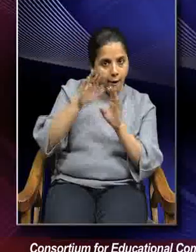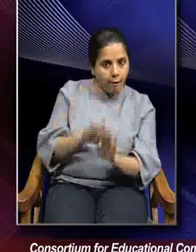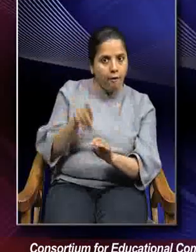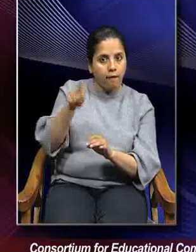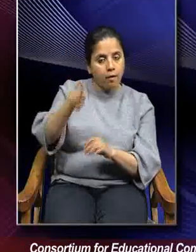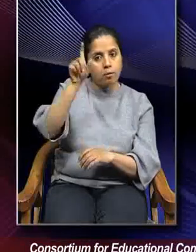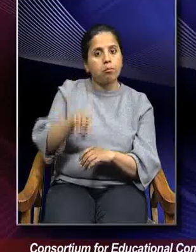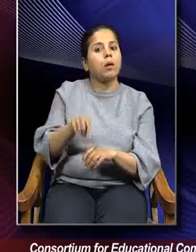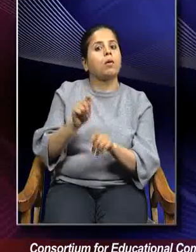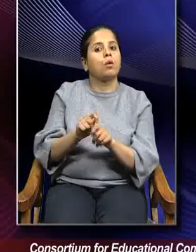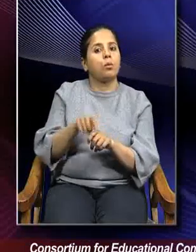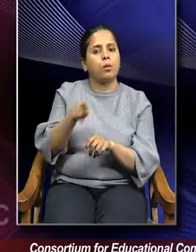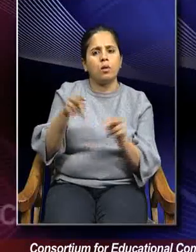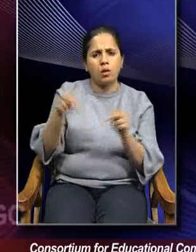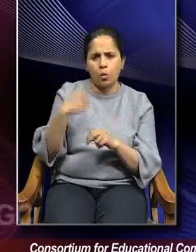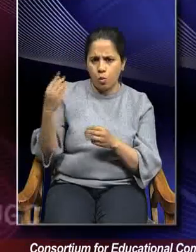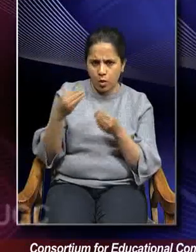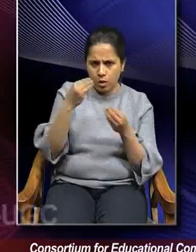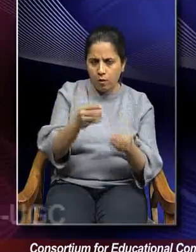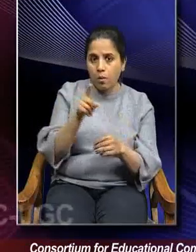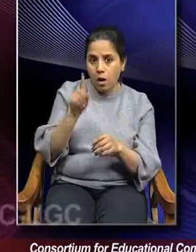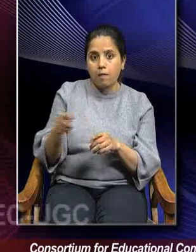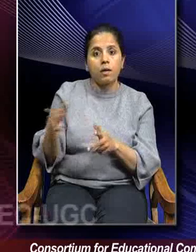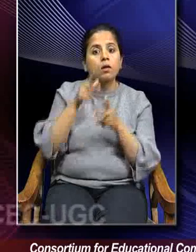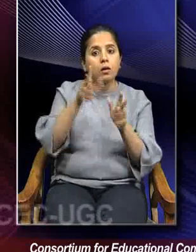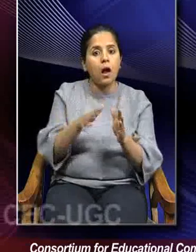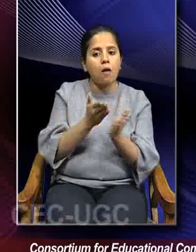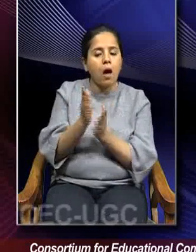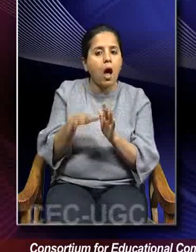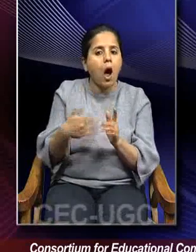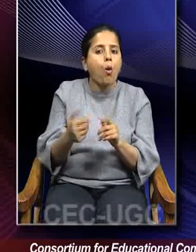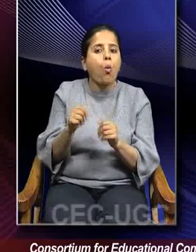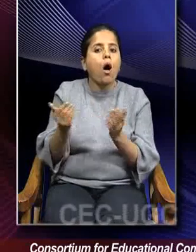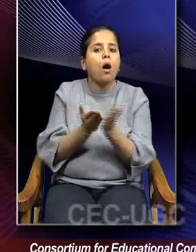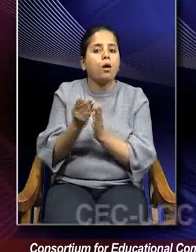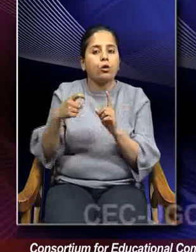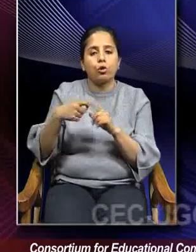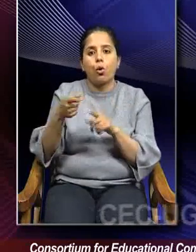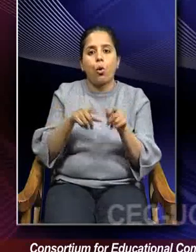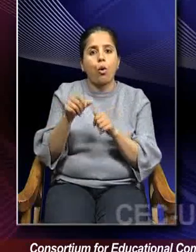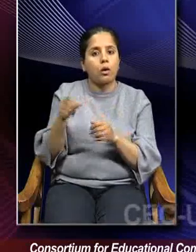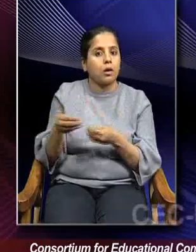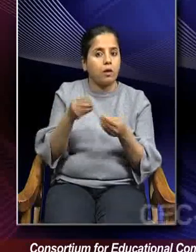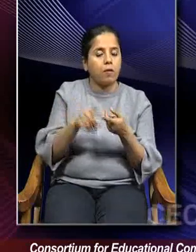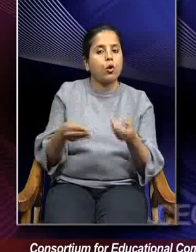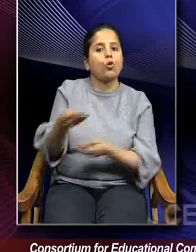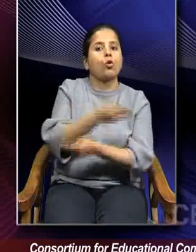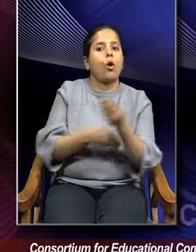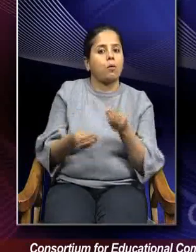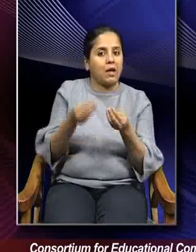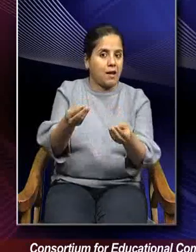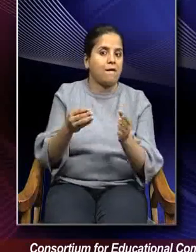And not only the requirement they are giving, they are also telling us the way out. Kautilya's Arthashastra is giving us a way out as well.